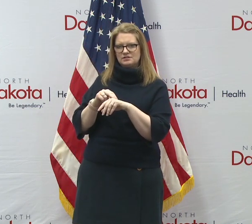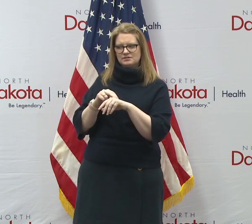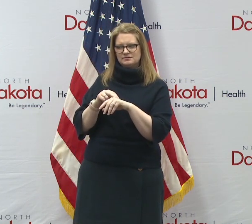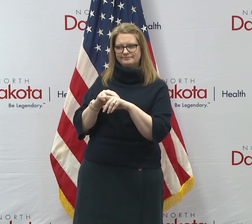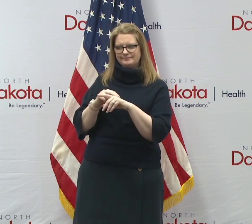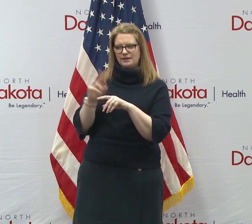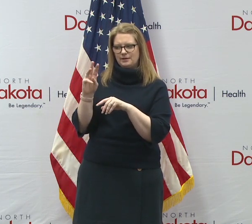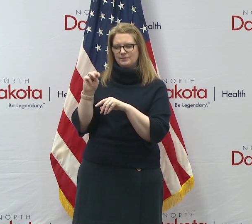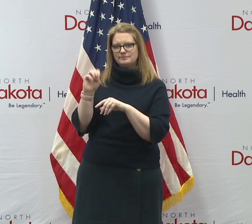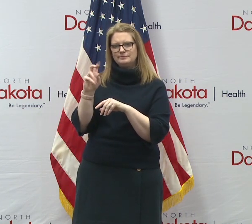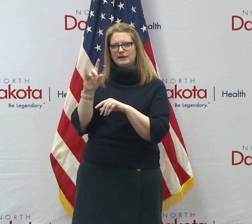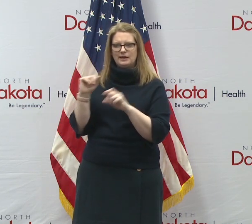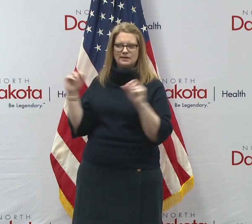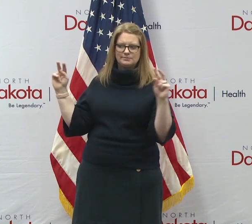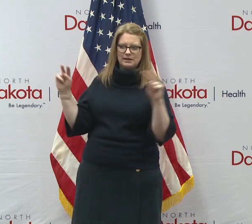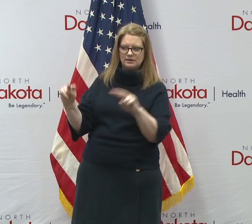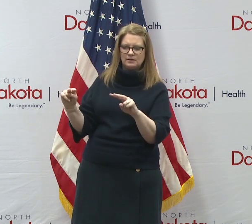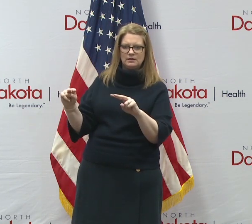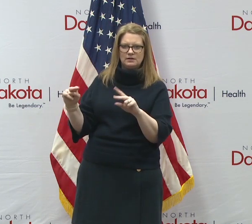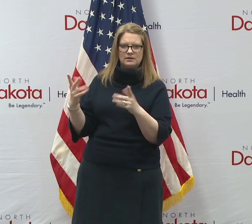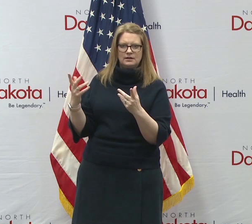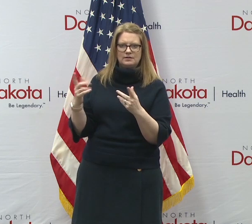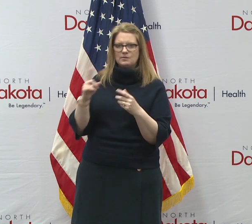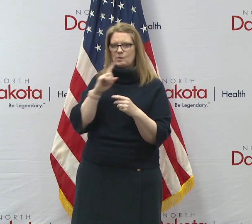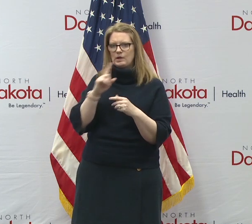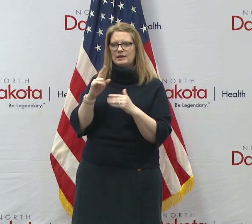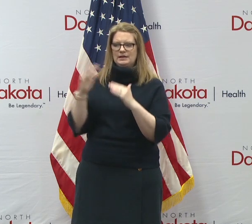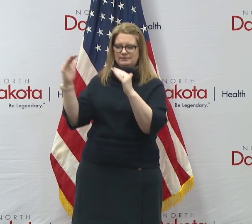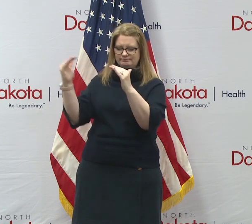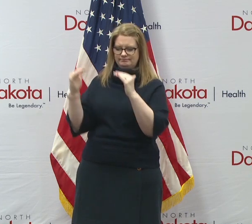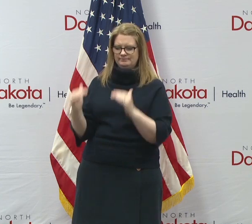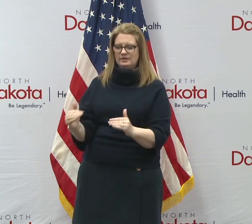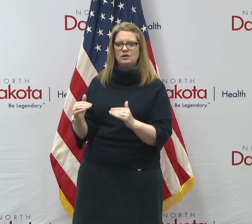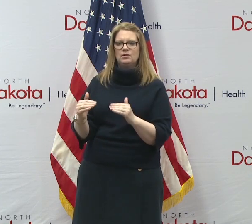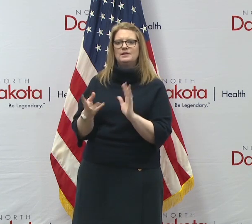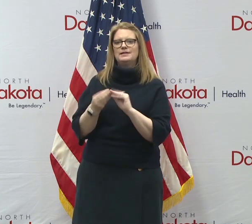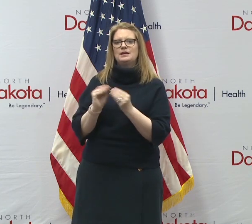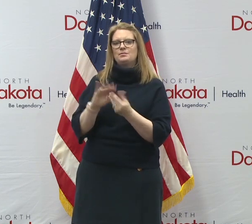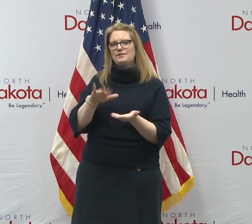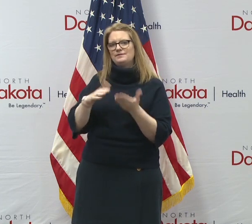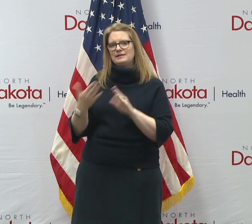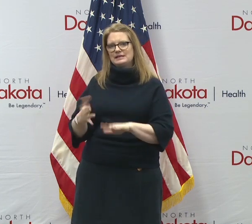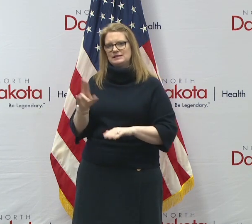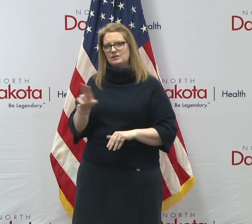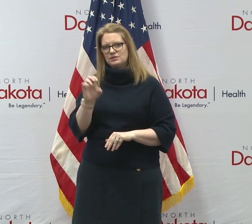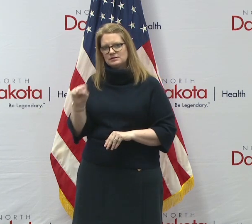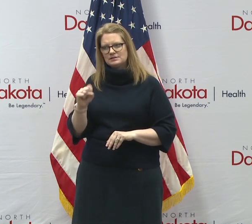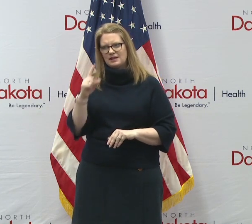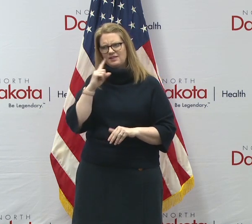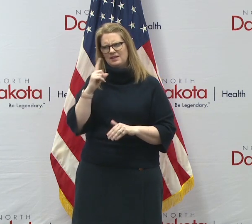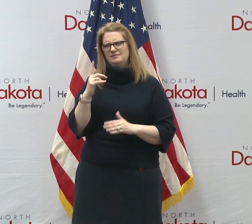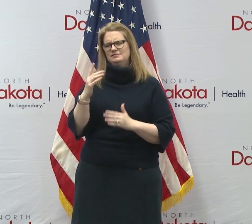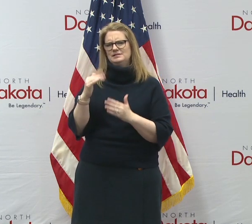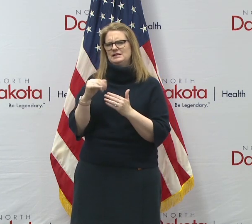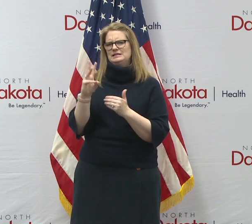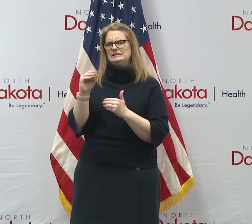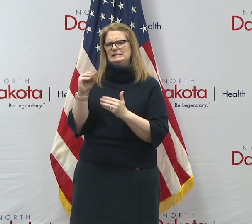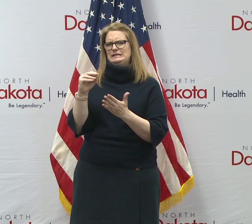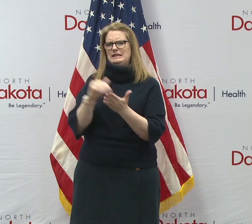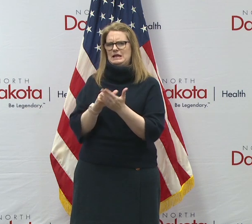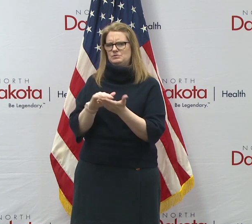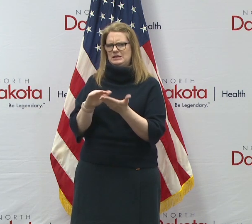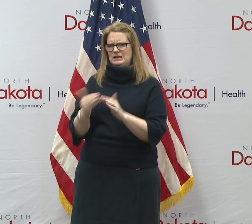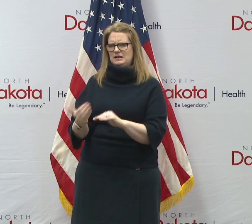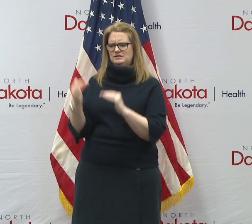last night because it substantially lowered, uh, the number of deaths in the United States, uh, I think down into the some 60,000, some,